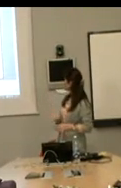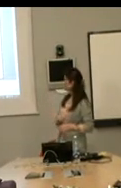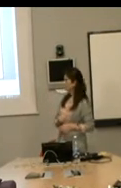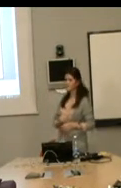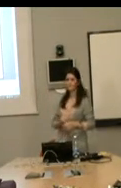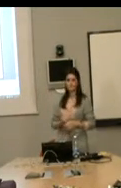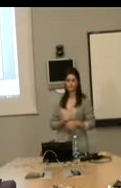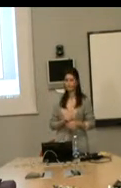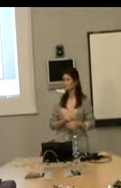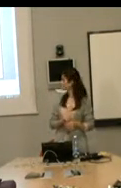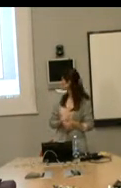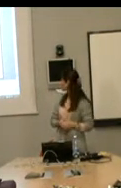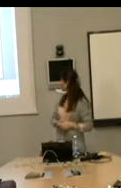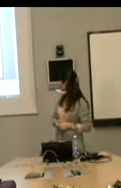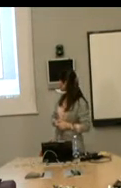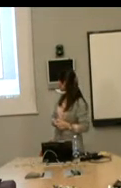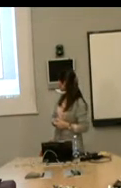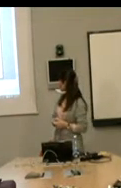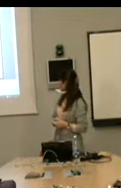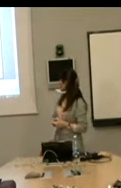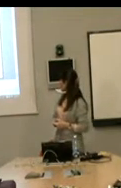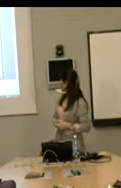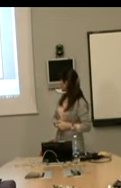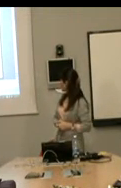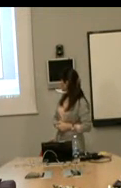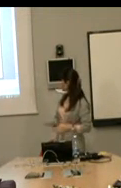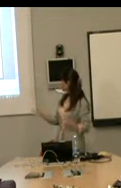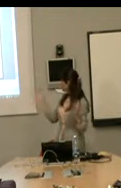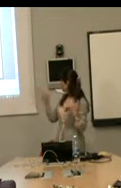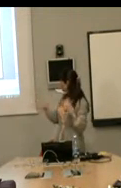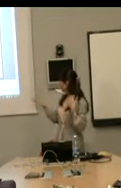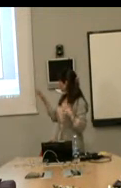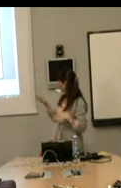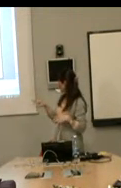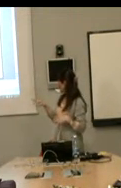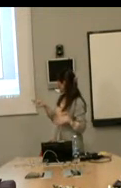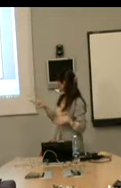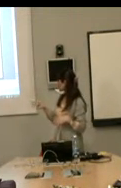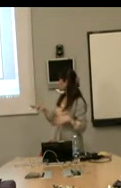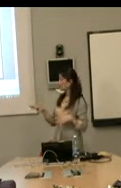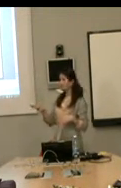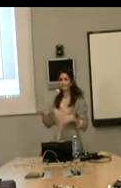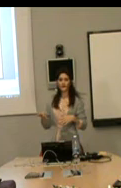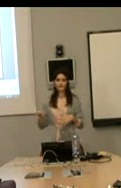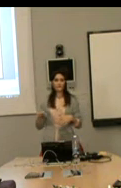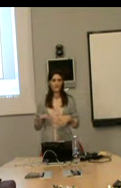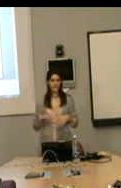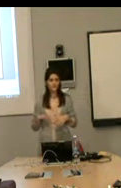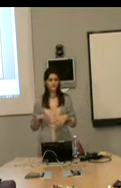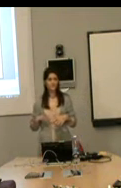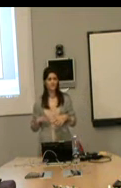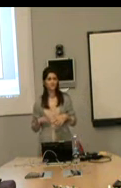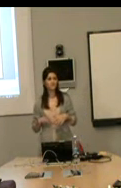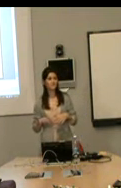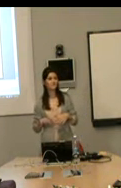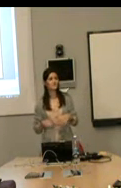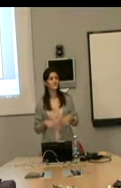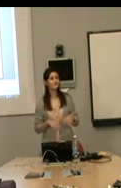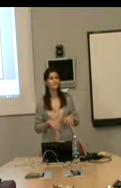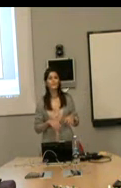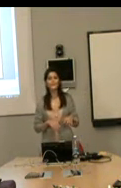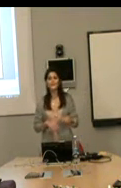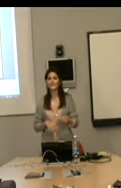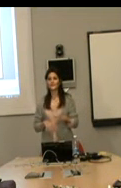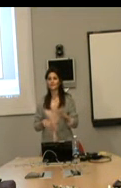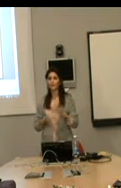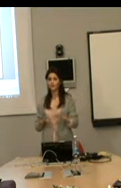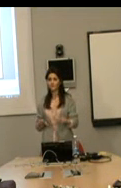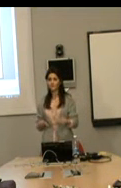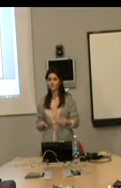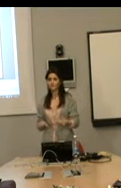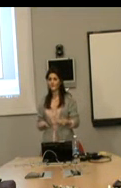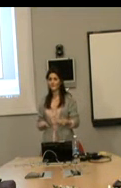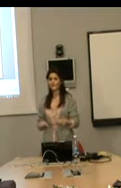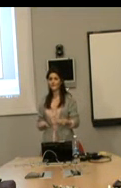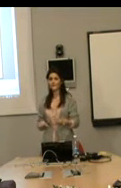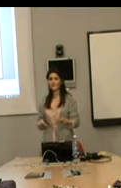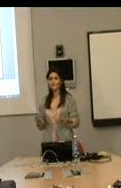some subjective words. And then at the end of our class, we will try to make a show, like